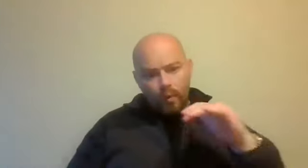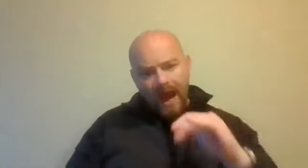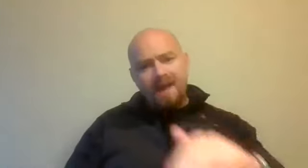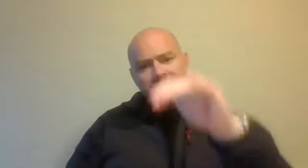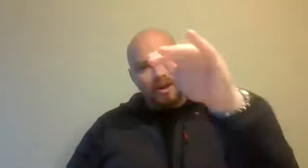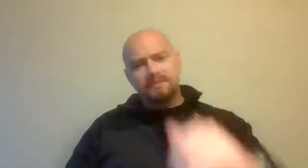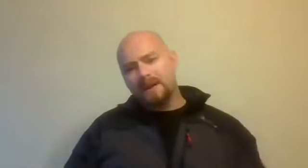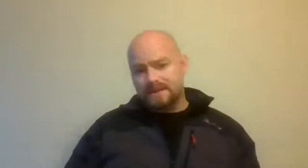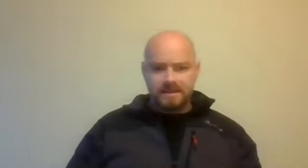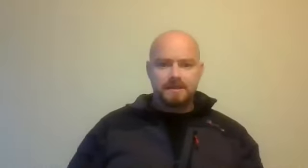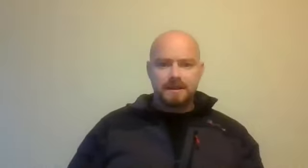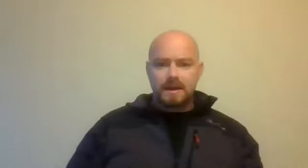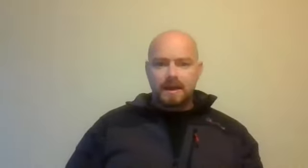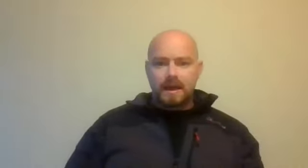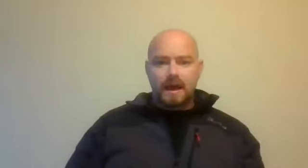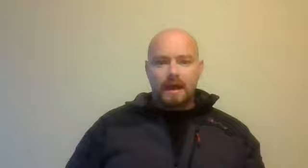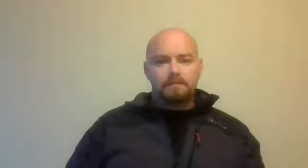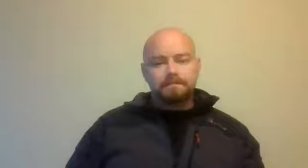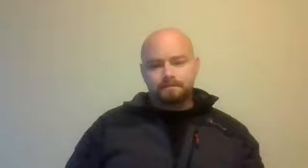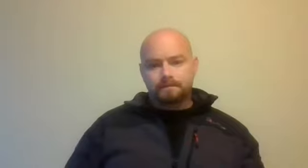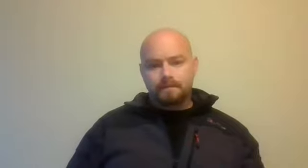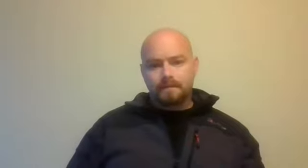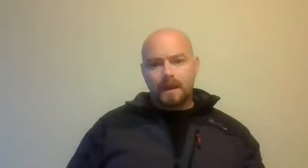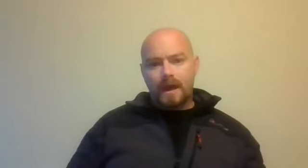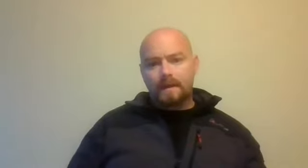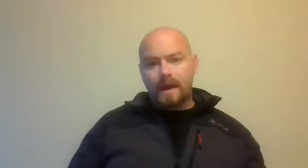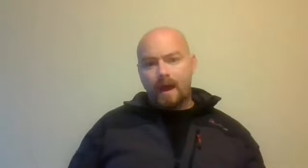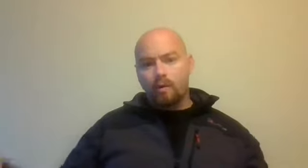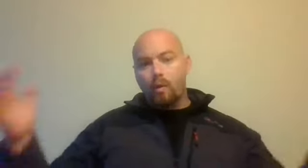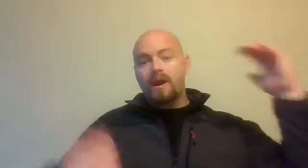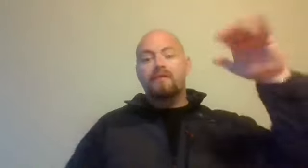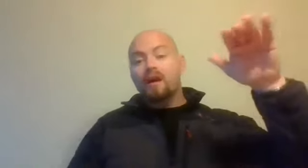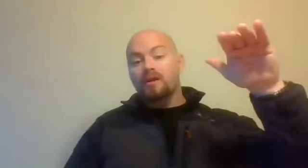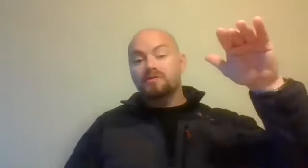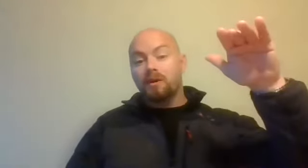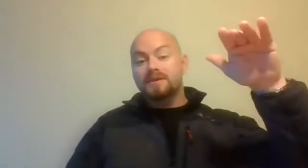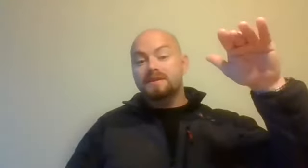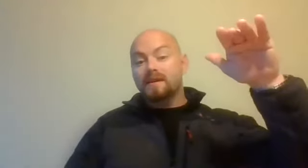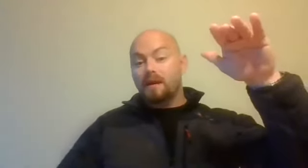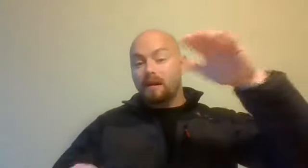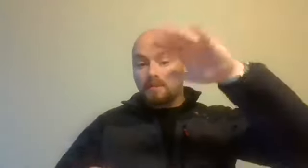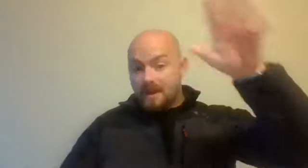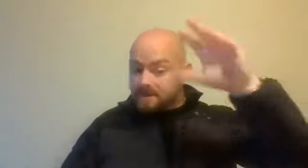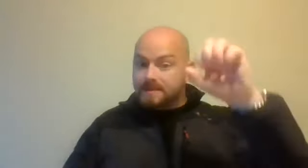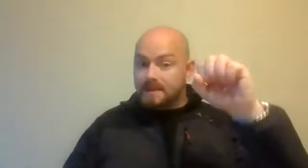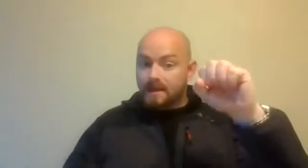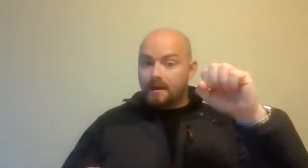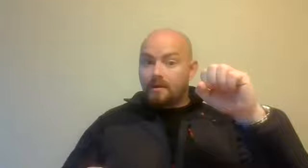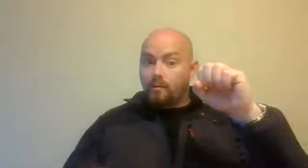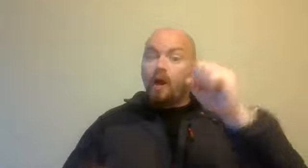we have time to make a decision and we're aware of our cognitive biases and our perceptions, we